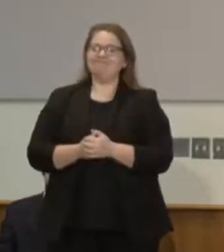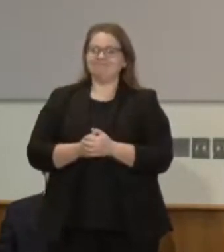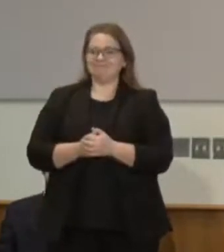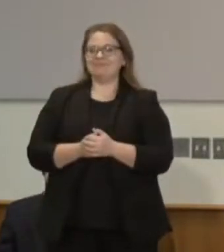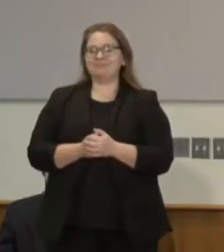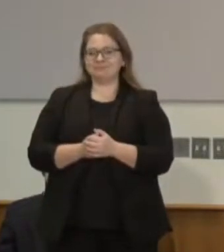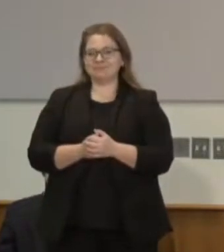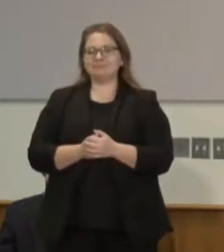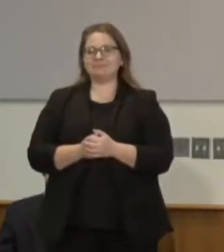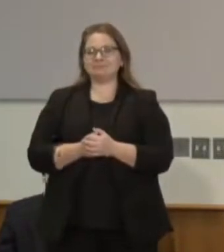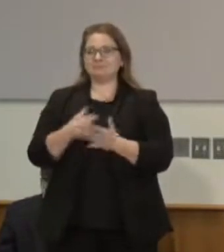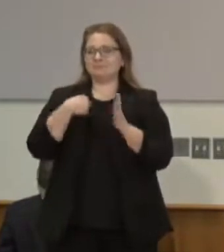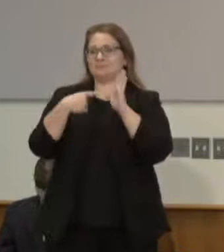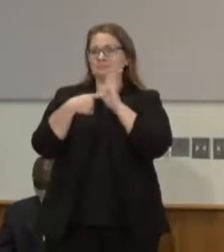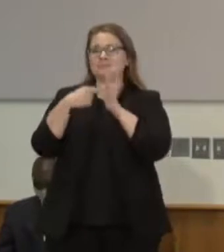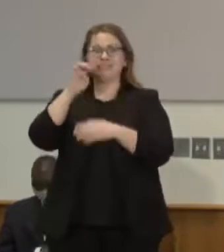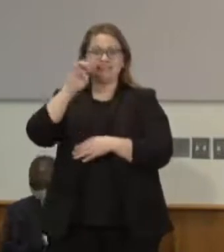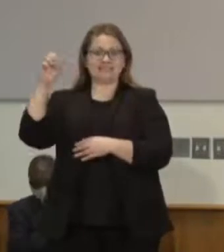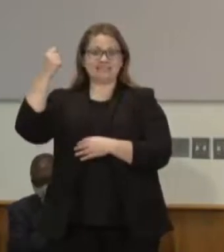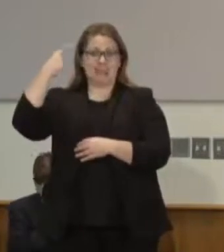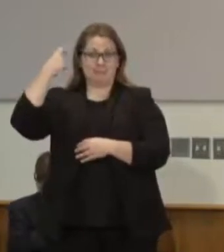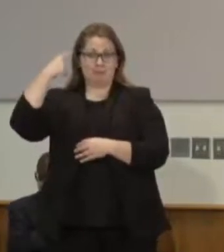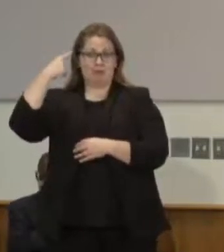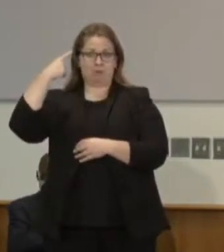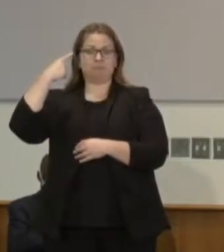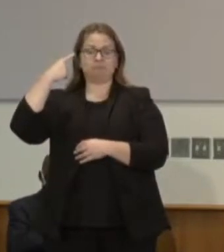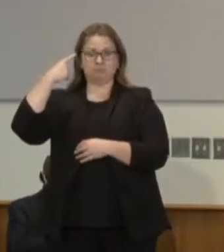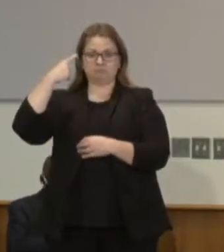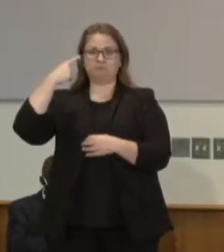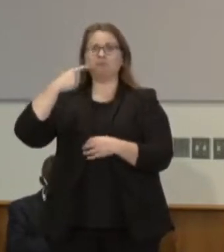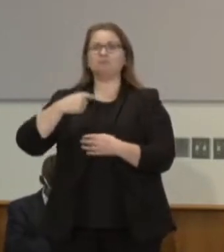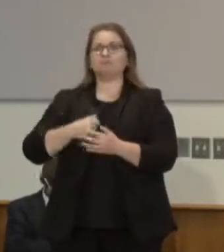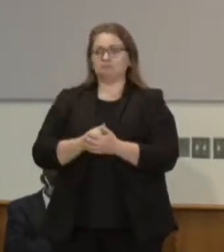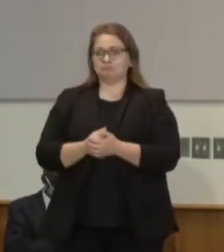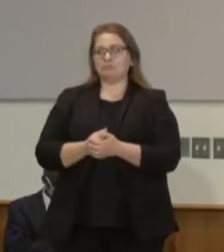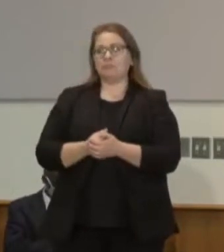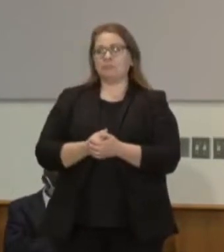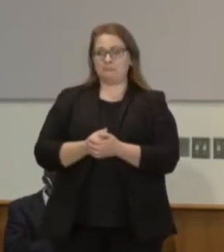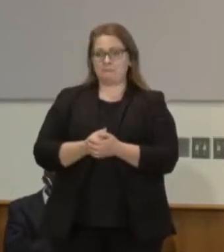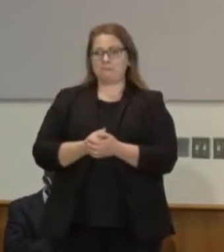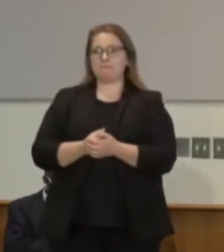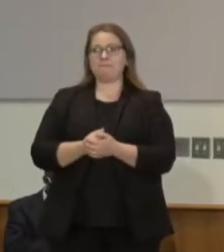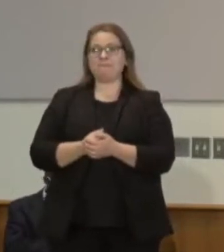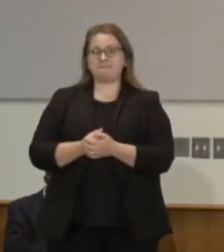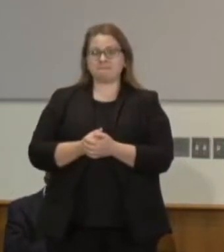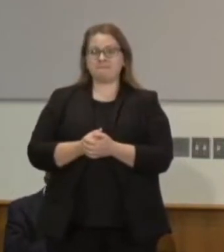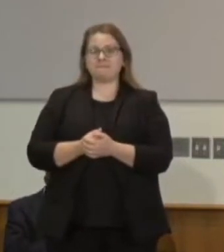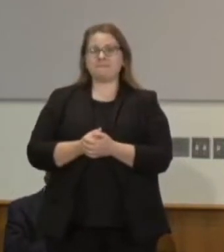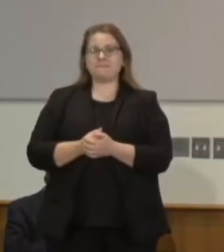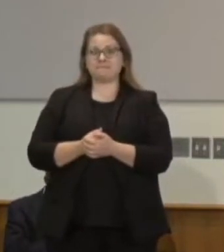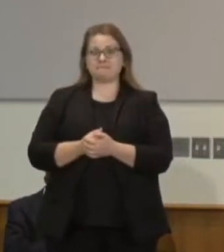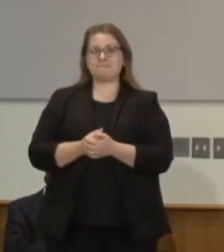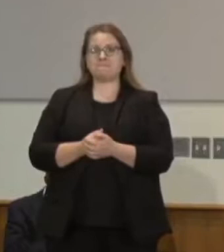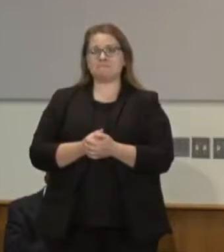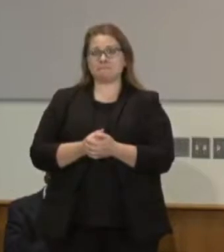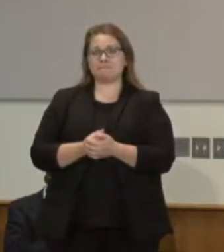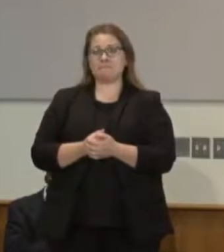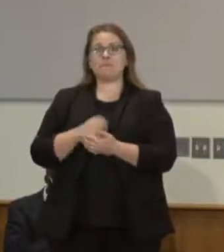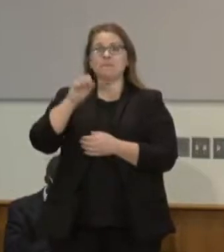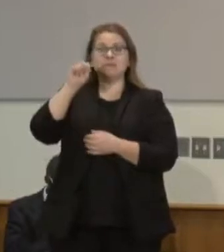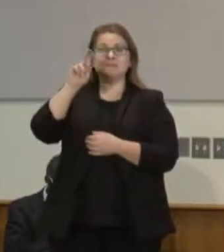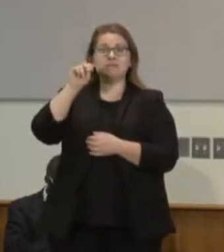I represent East Side St. Paul and the damage that riot also affected as far as Sunray area too